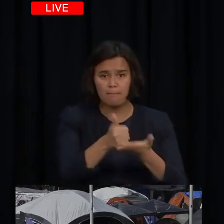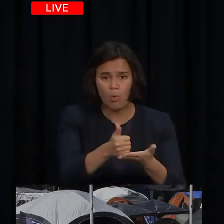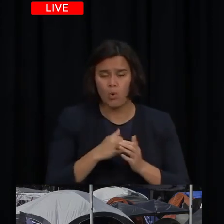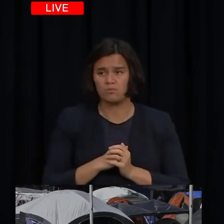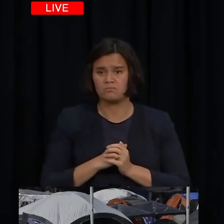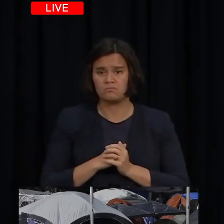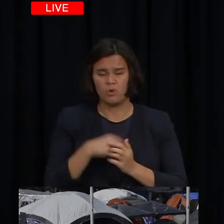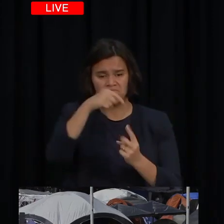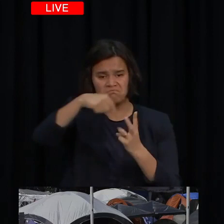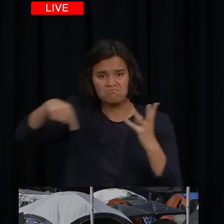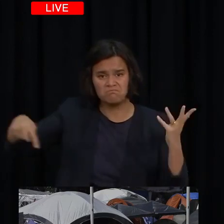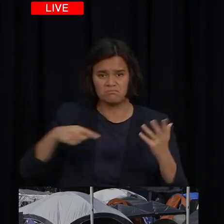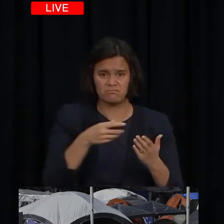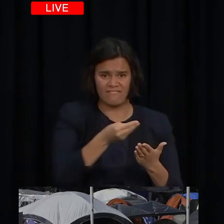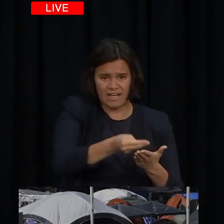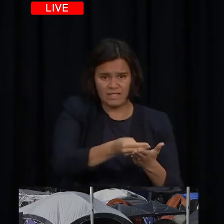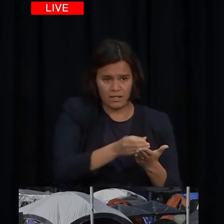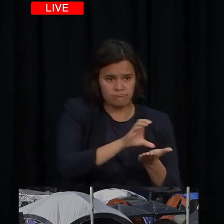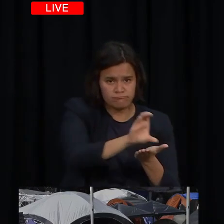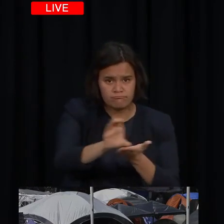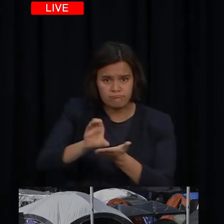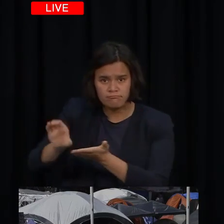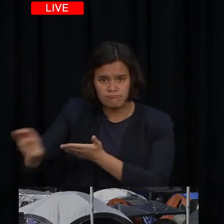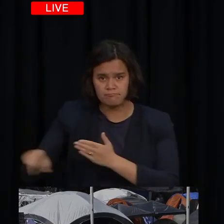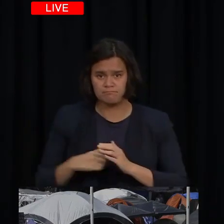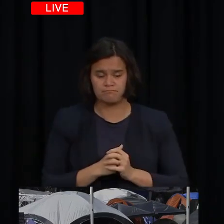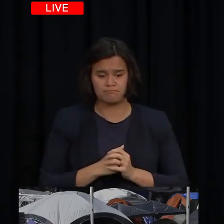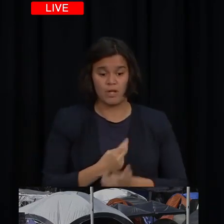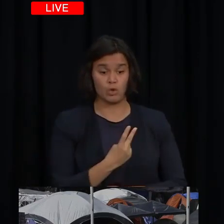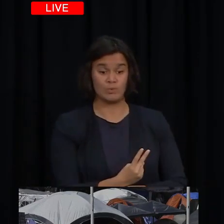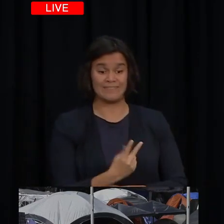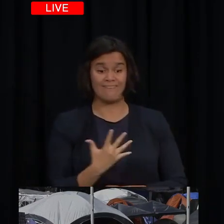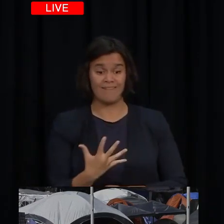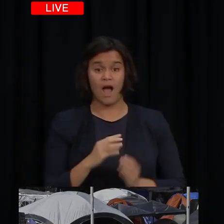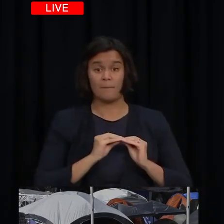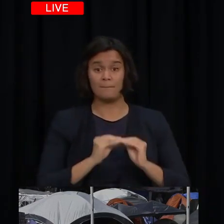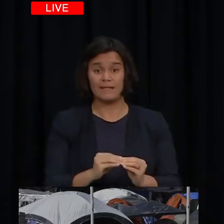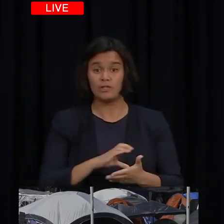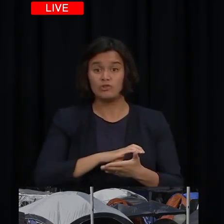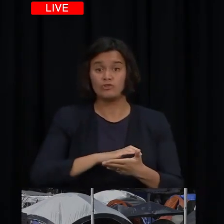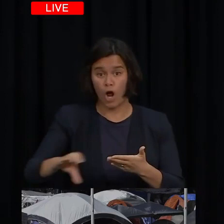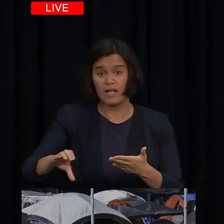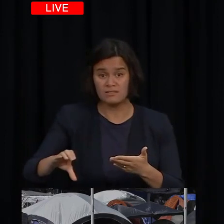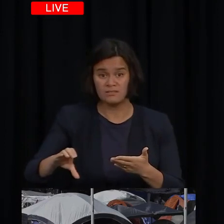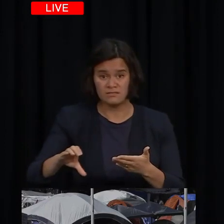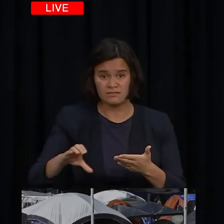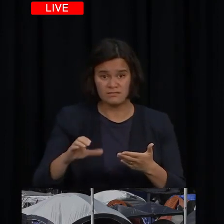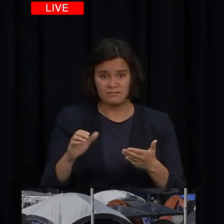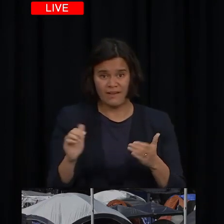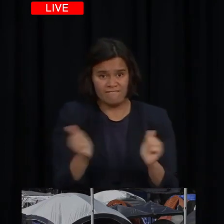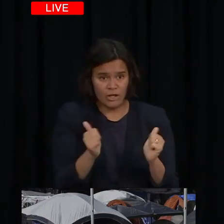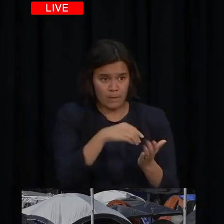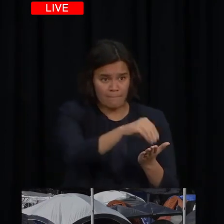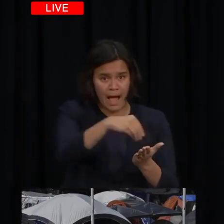flow loan scheme. Taking into account other related support, more than $25 billion worth of income and financial support